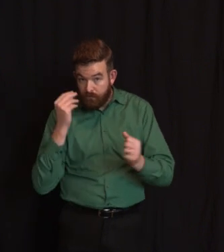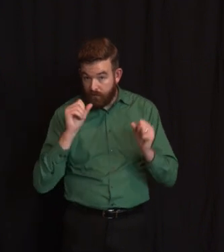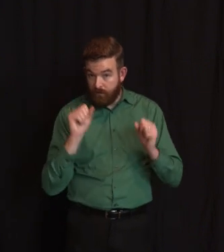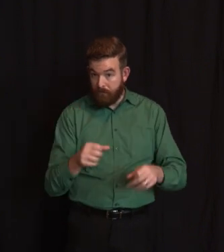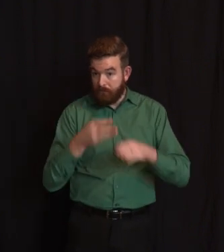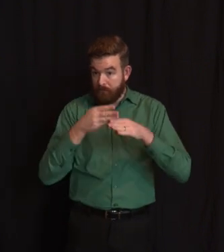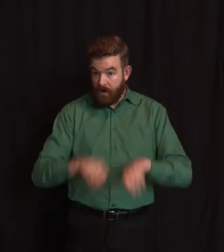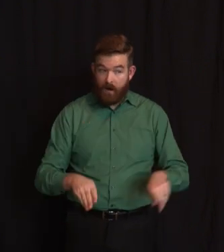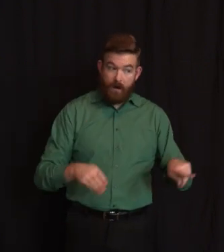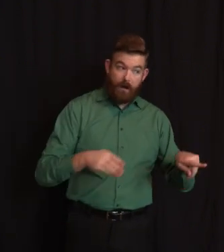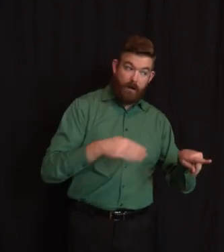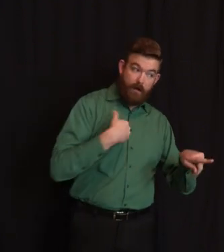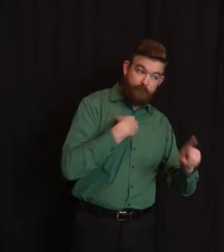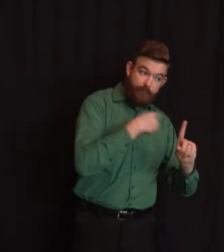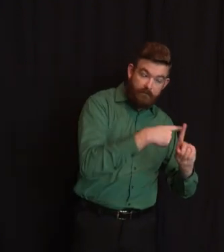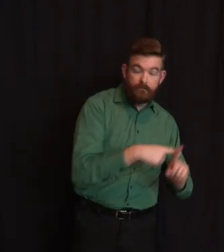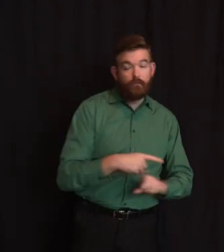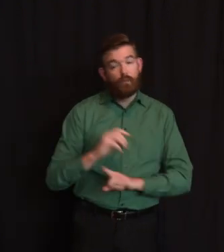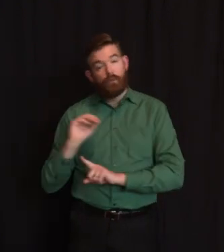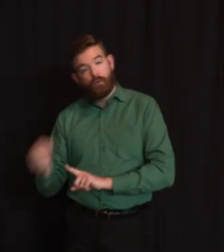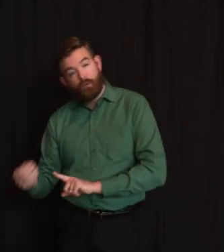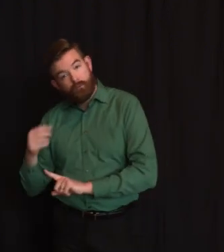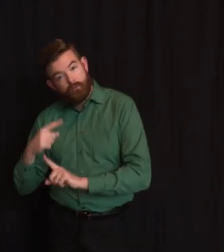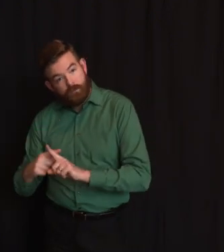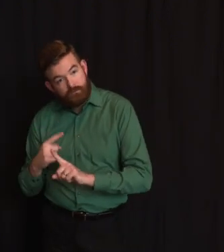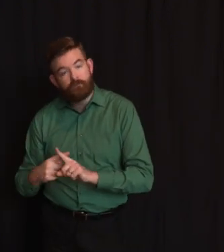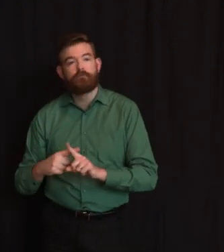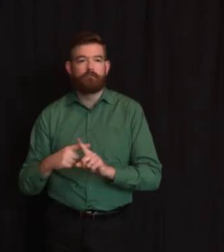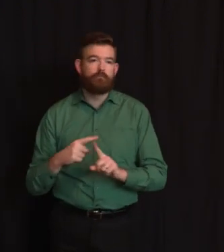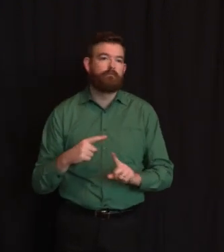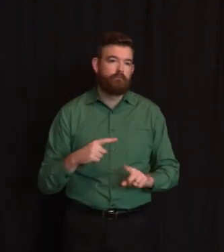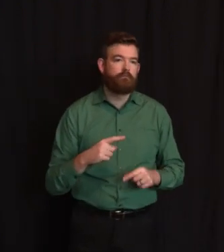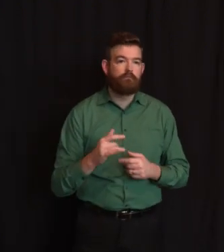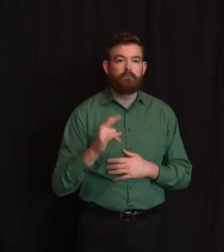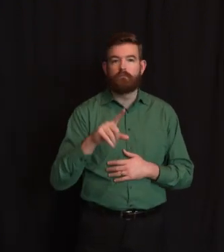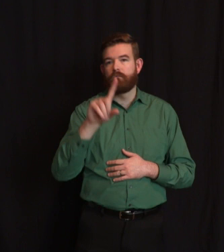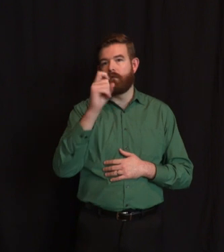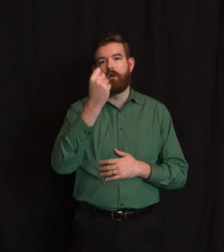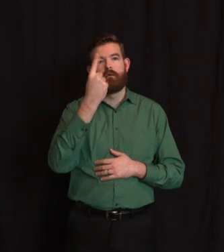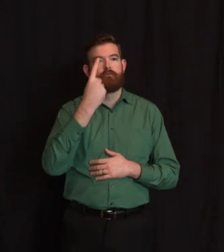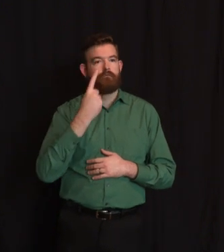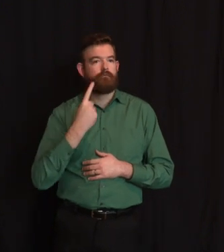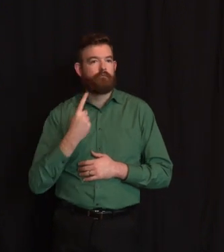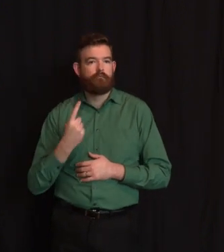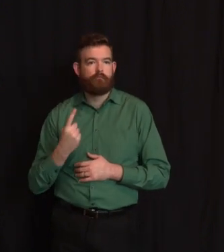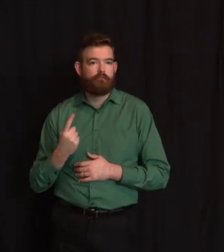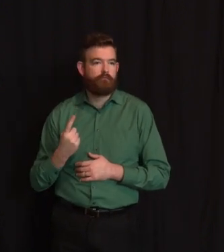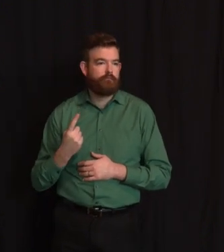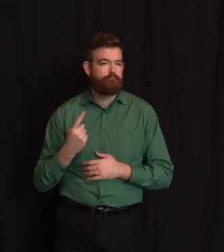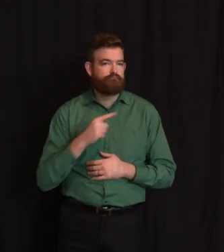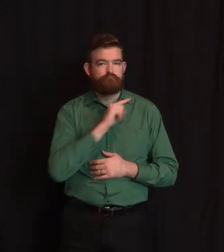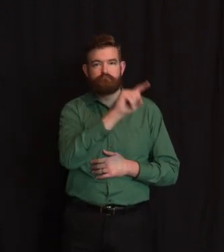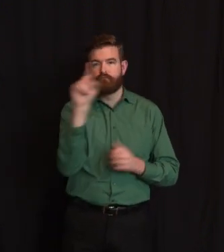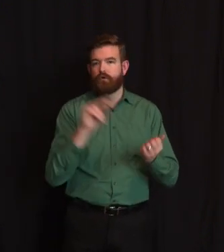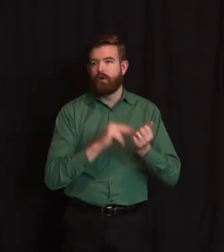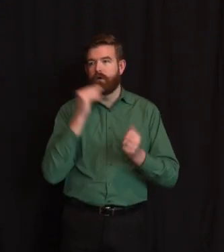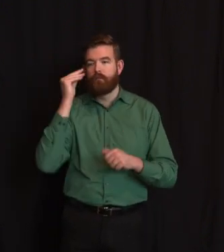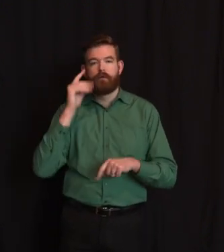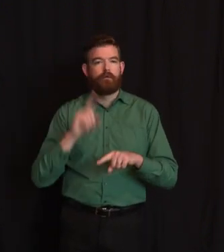we expect them to call us if they are having staffing shortages that do not allow